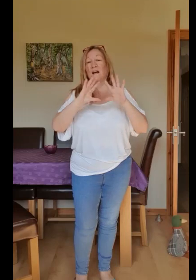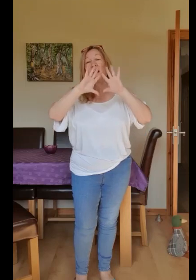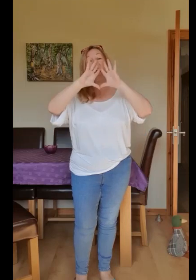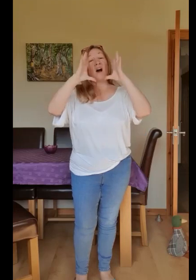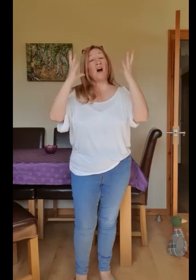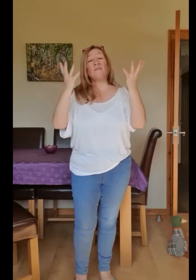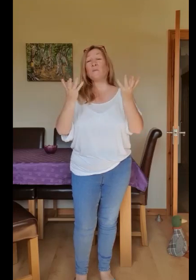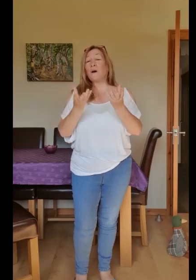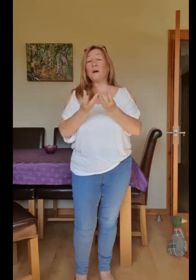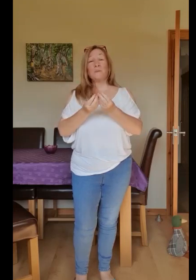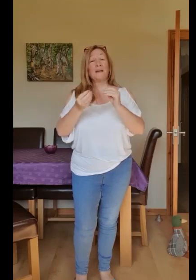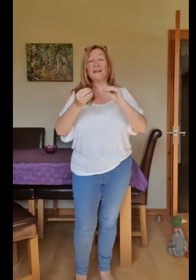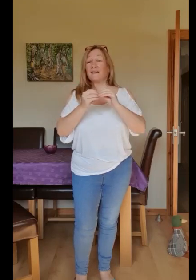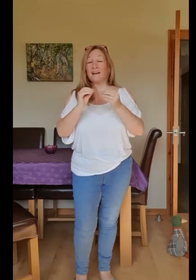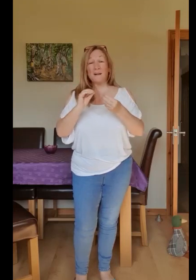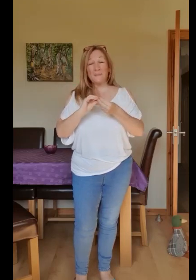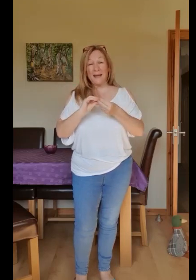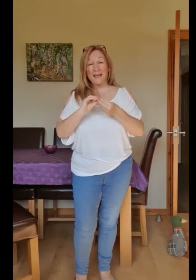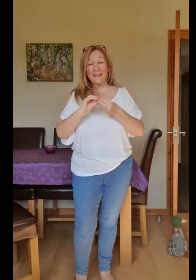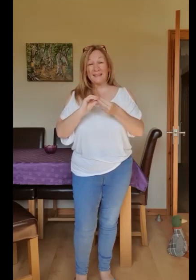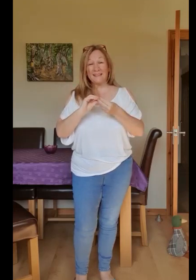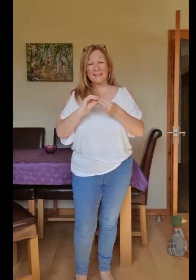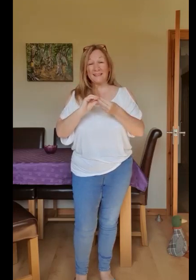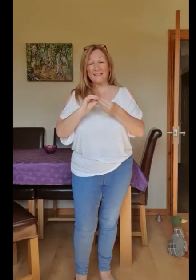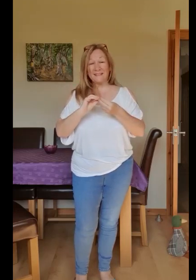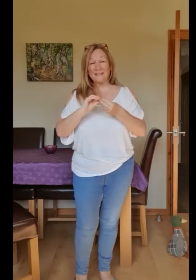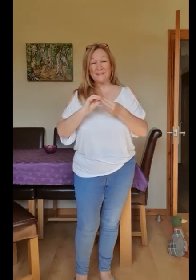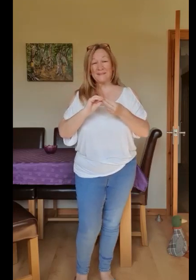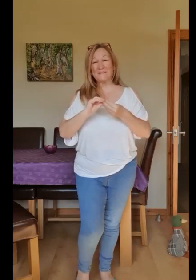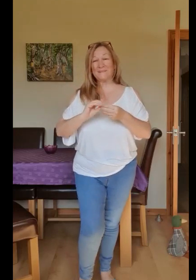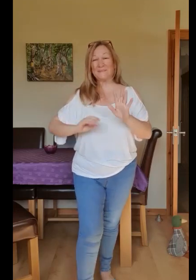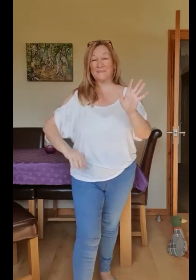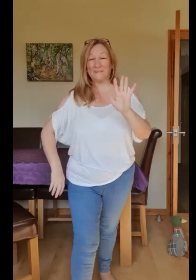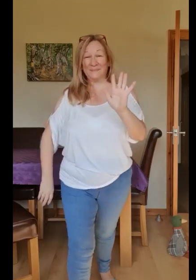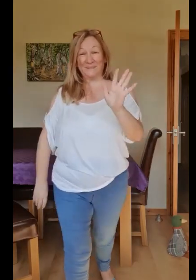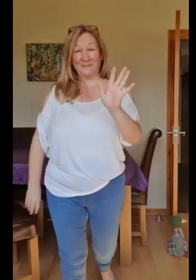For the world we're gonna make We'll Everyone any world we're will höher remember that mean To we're through that The